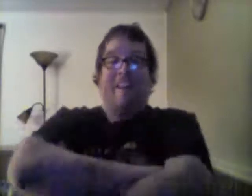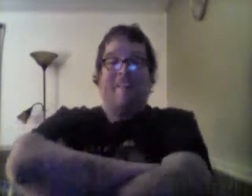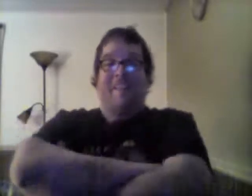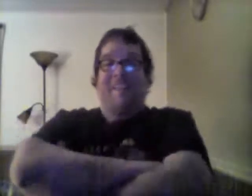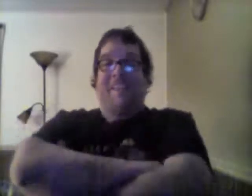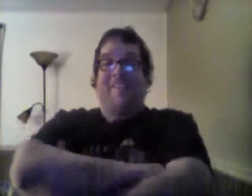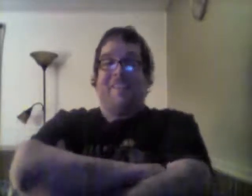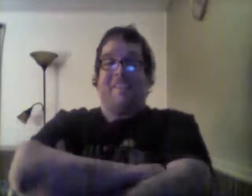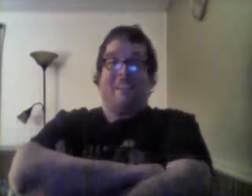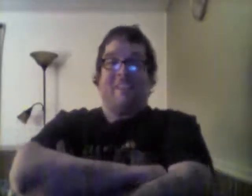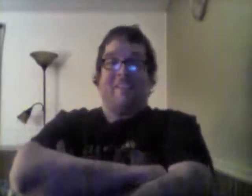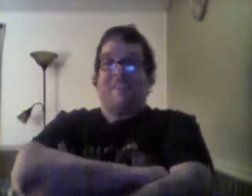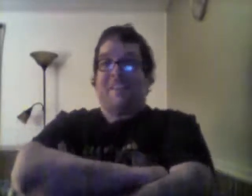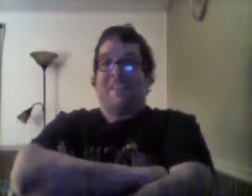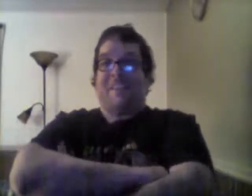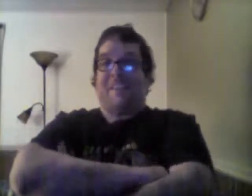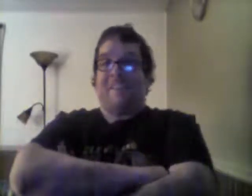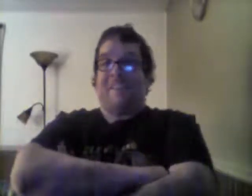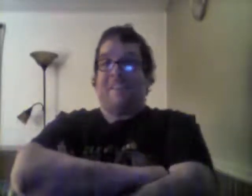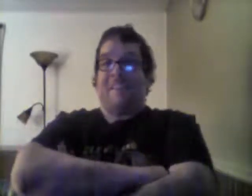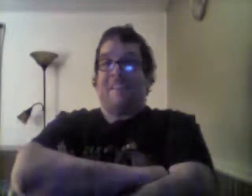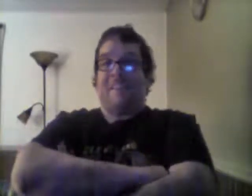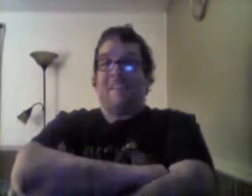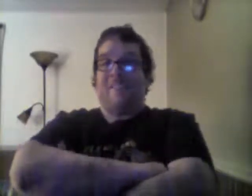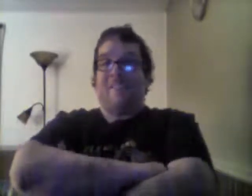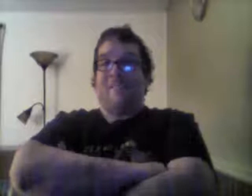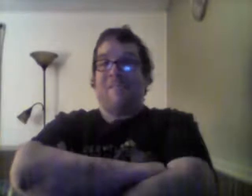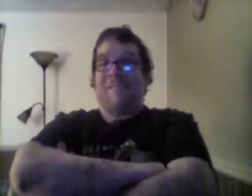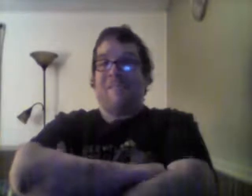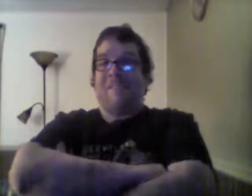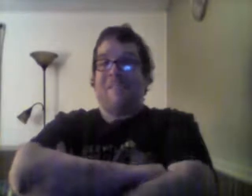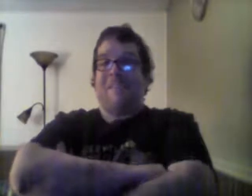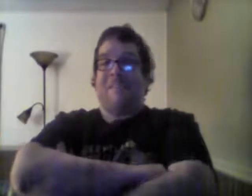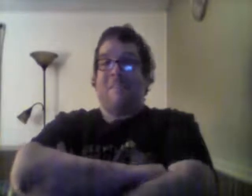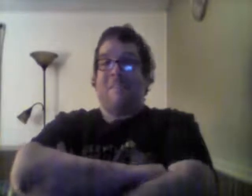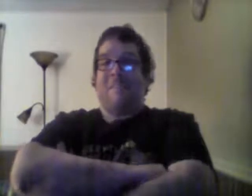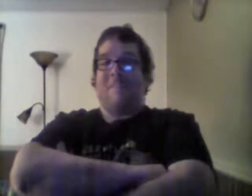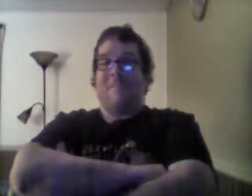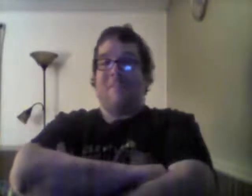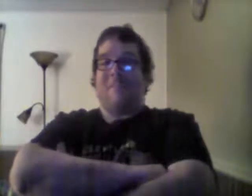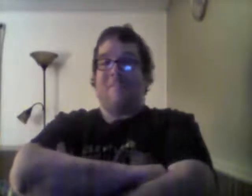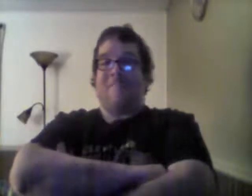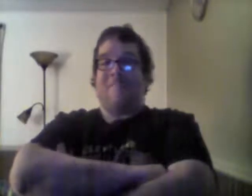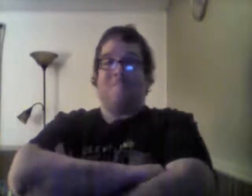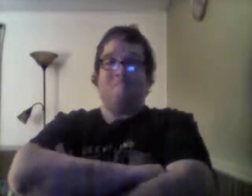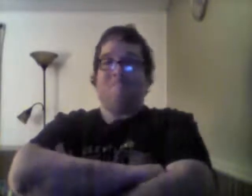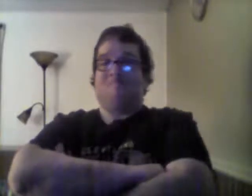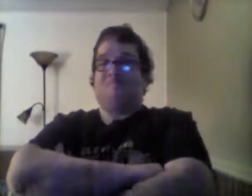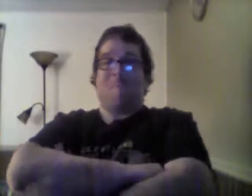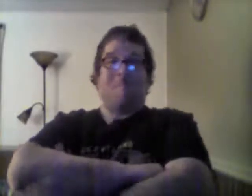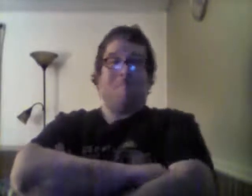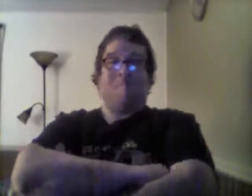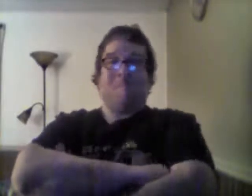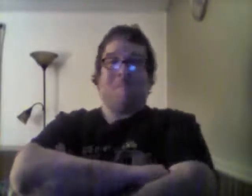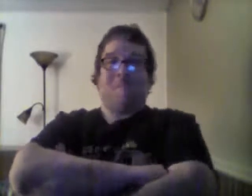love that they just decided to fuck it and say, fuck it with the, uh, wraparound segment and just went, you know,